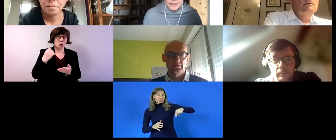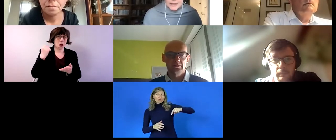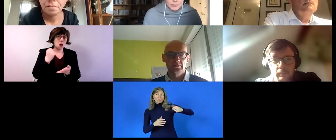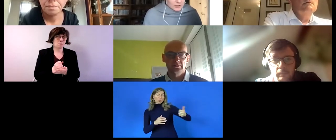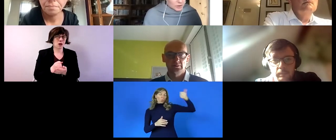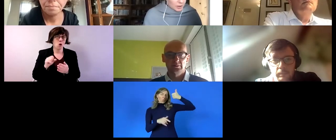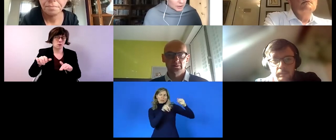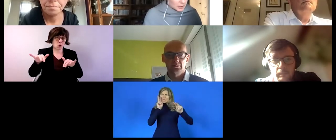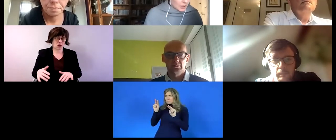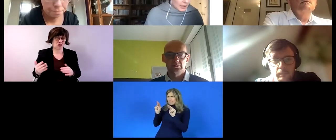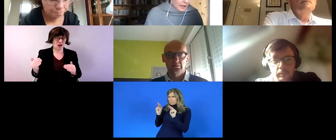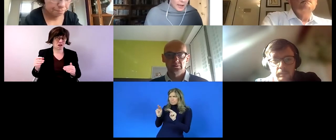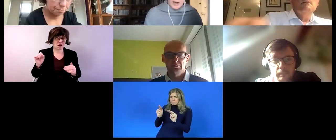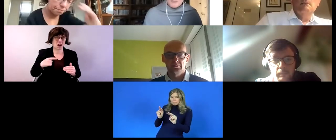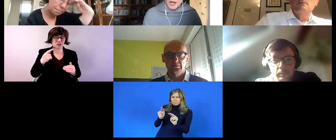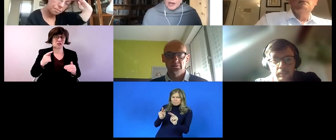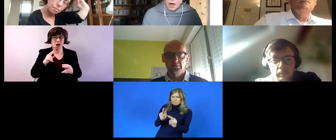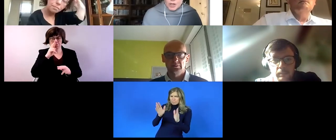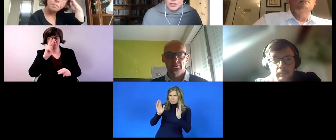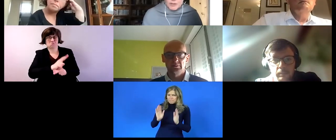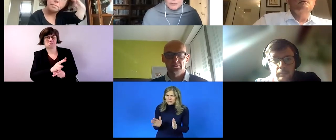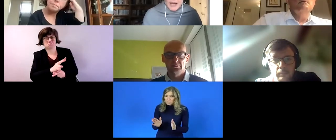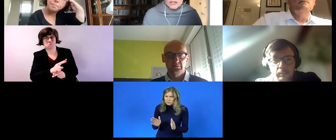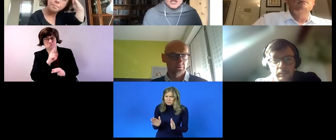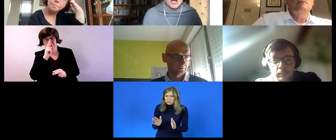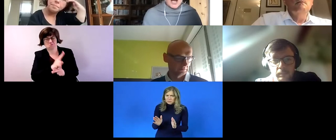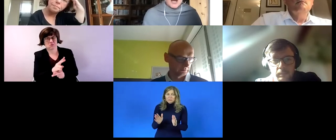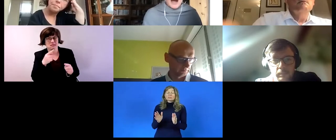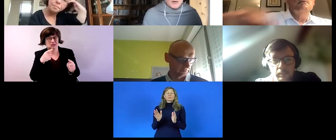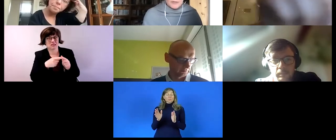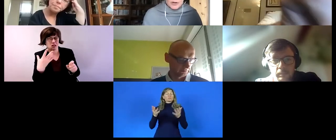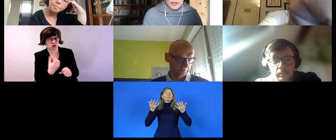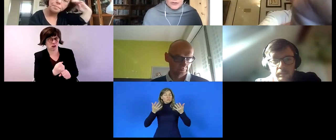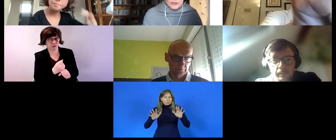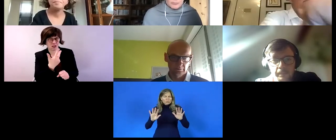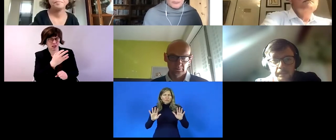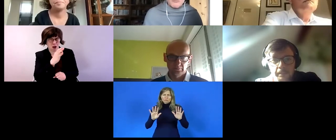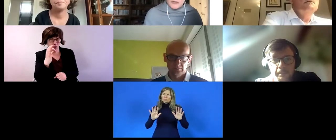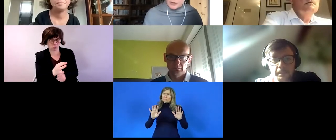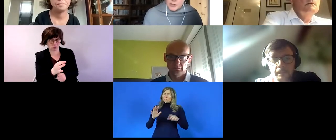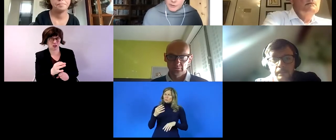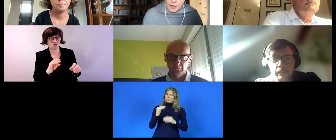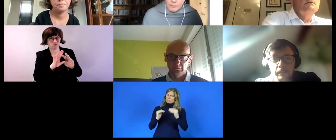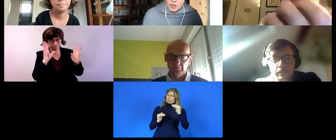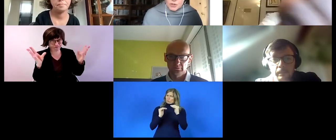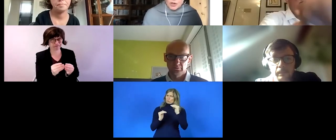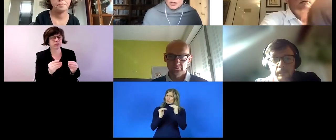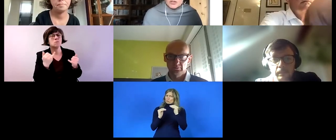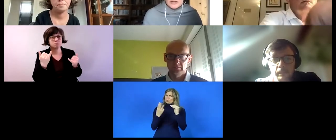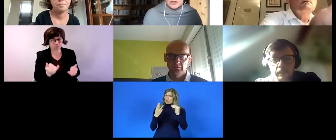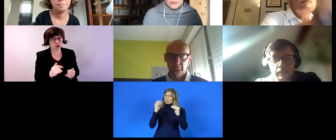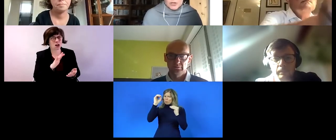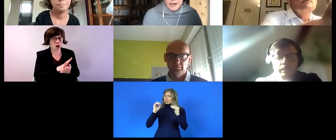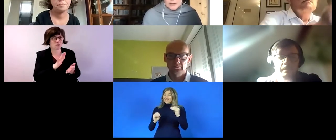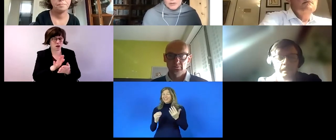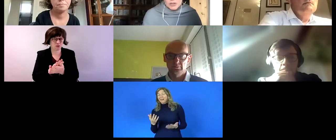compliance with that target uh and by and large it is being met uh however it's possibly not a very ambitious target